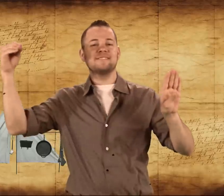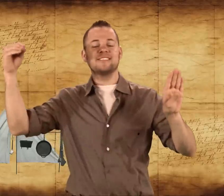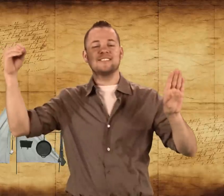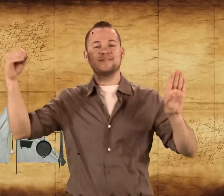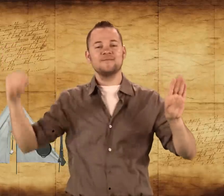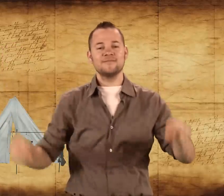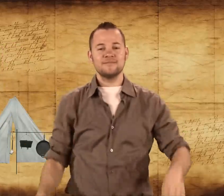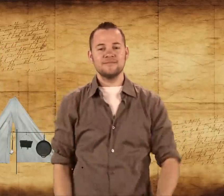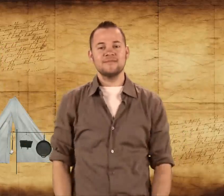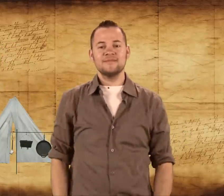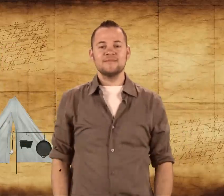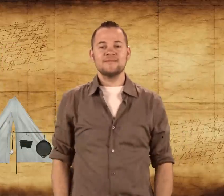left.